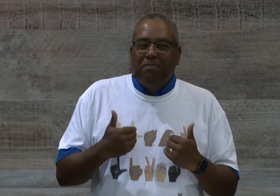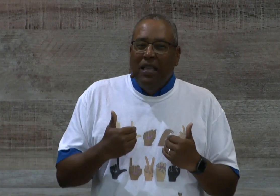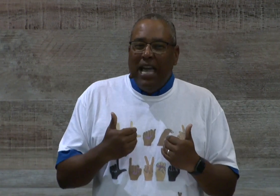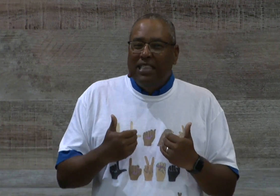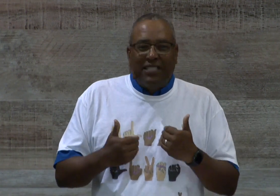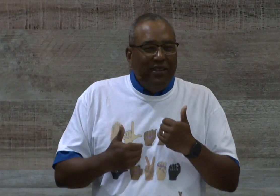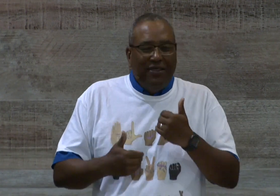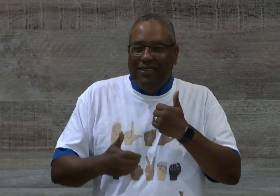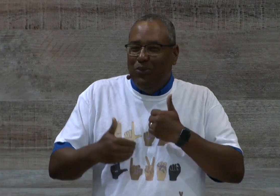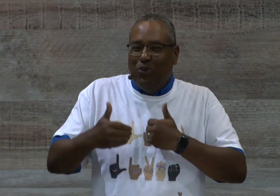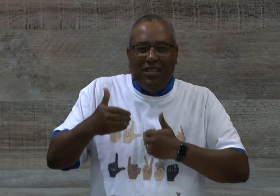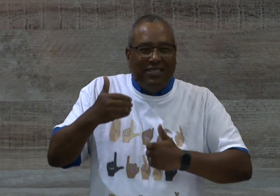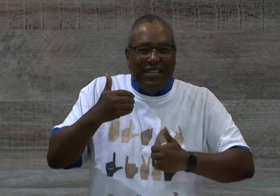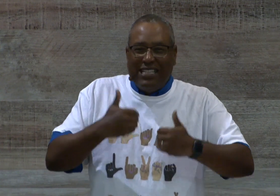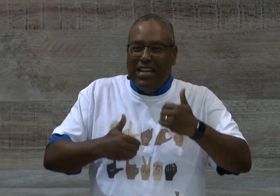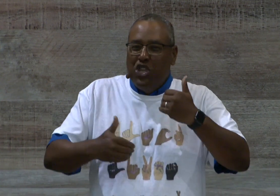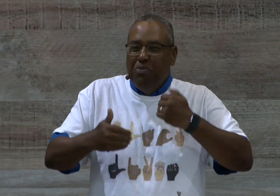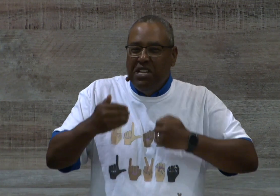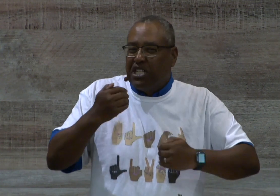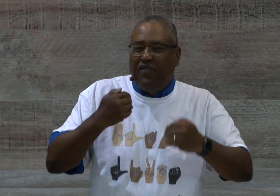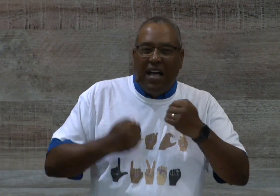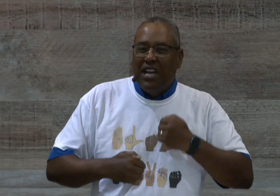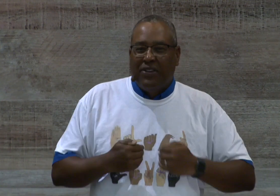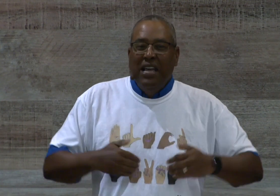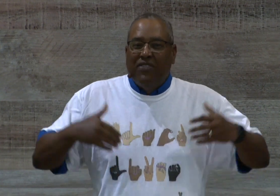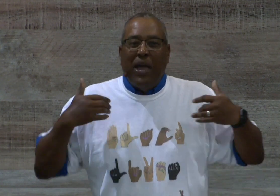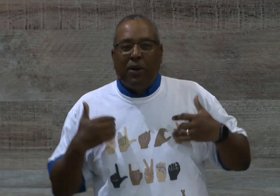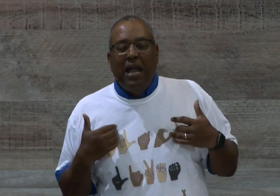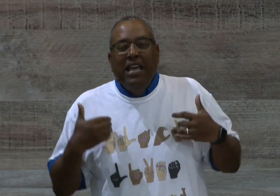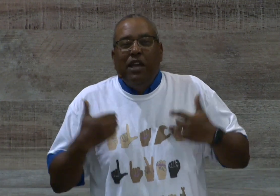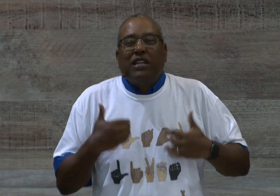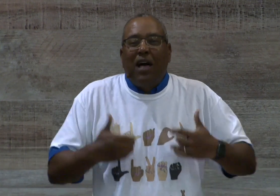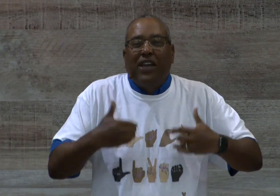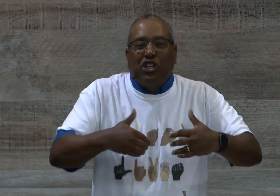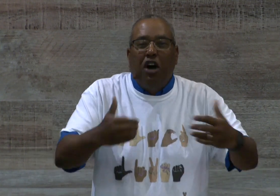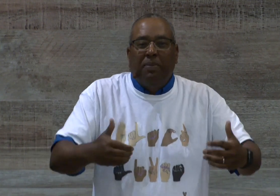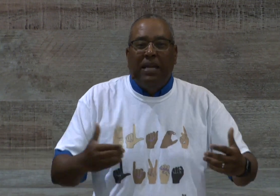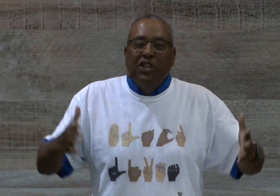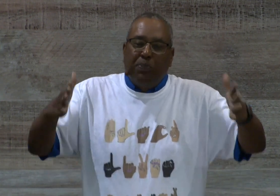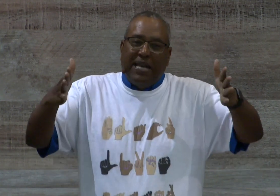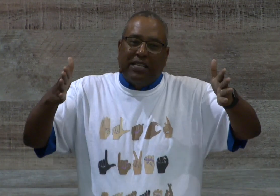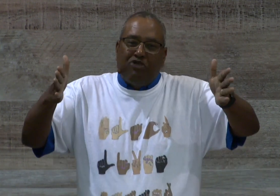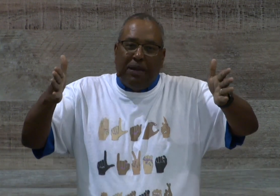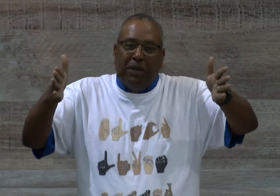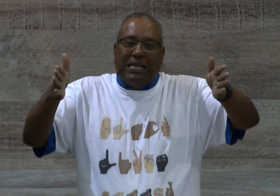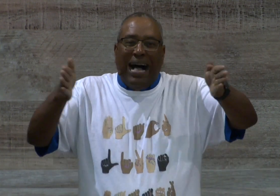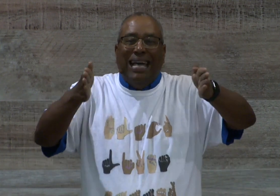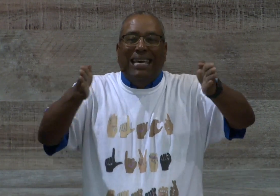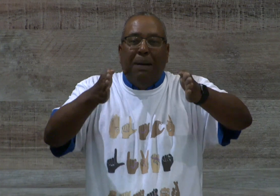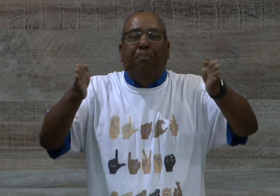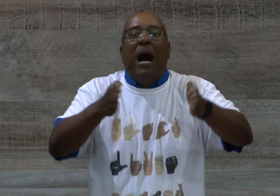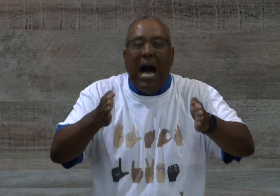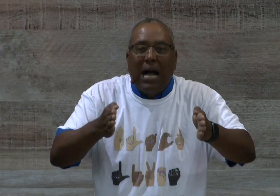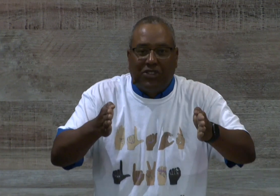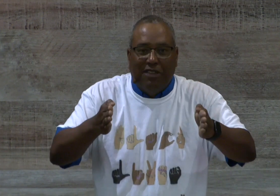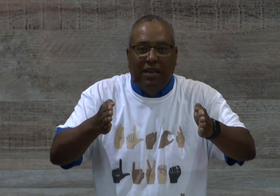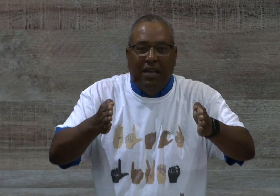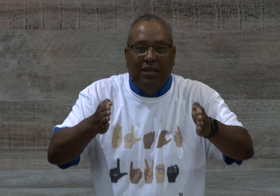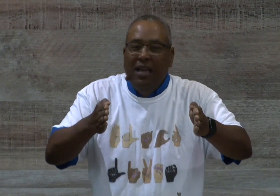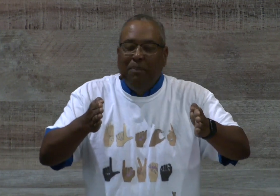and see, just in a humanistic philosophy, if they were God, here's how things ought to be. So, basically, they're trying to put God in a box, amen? But